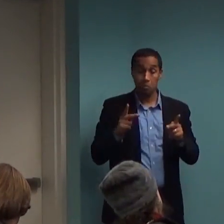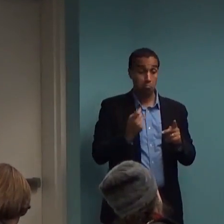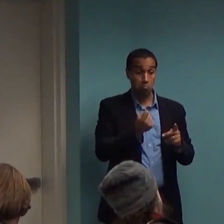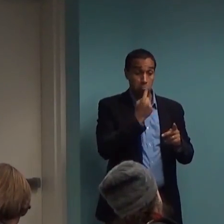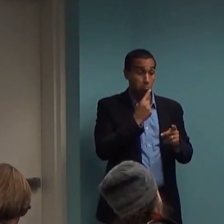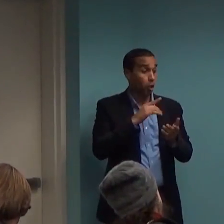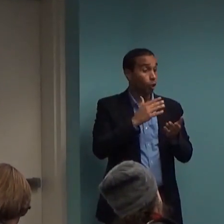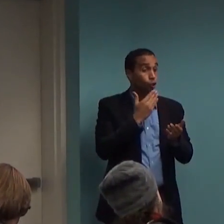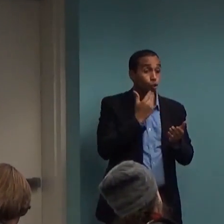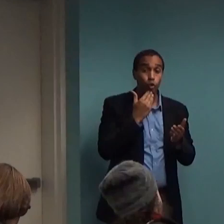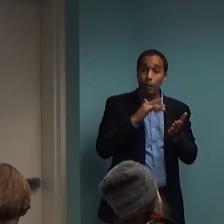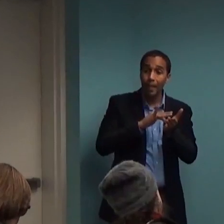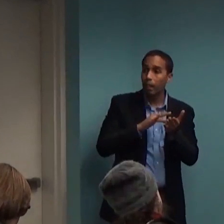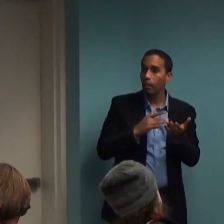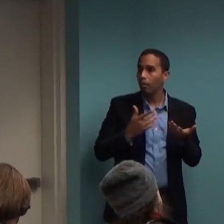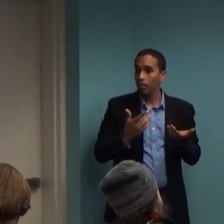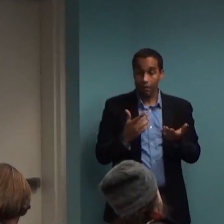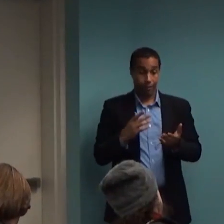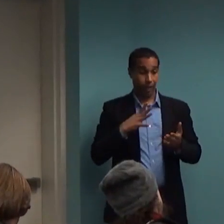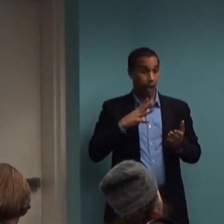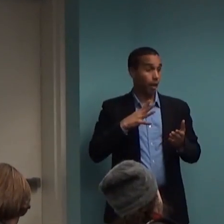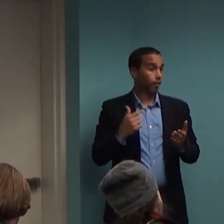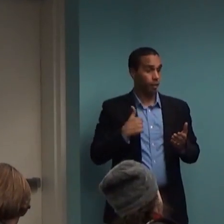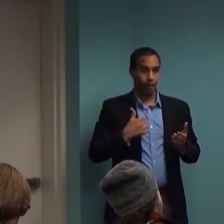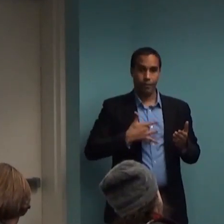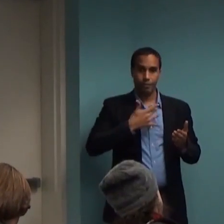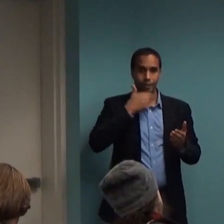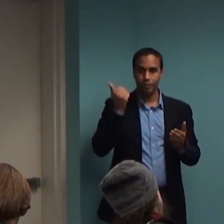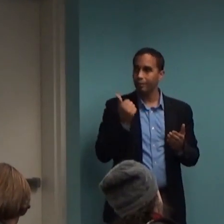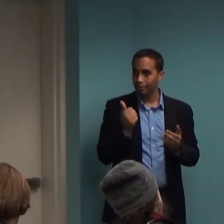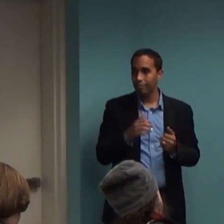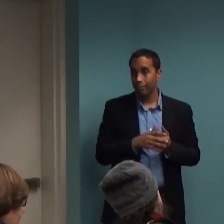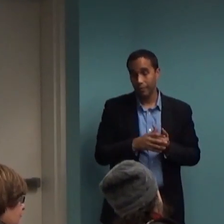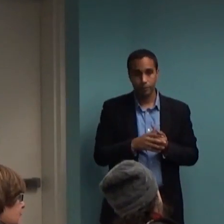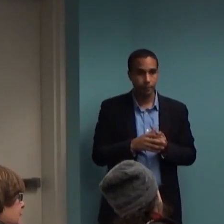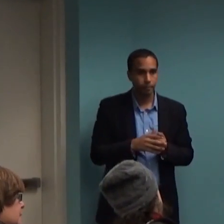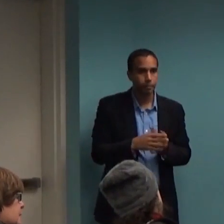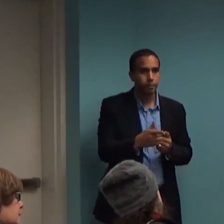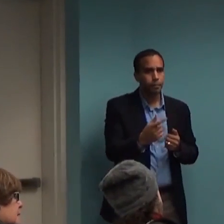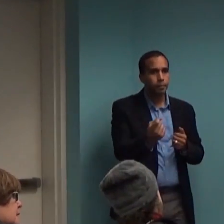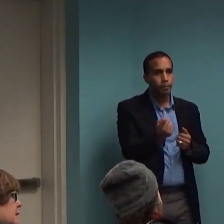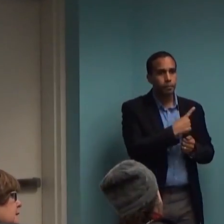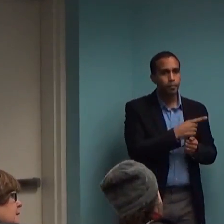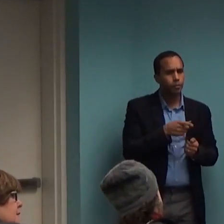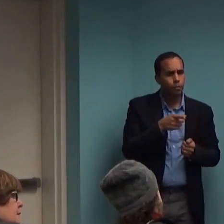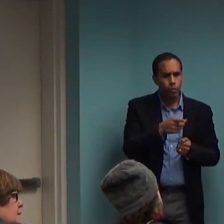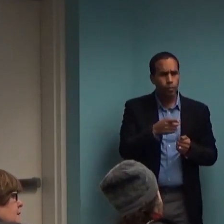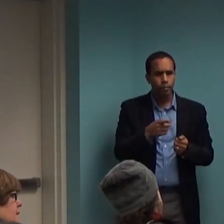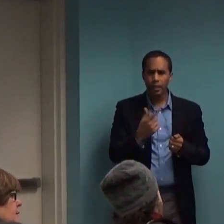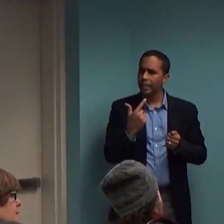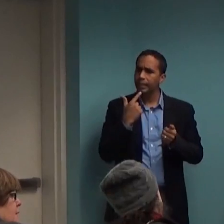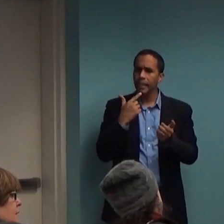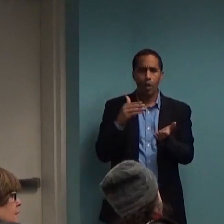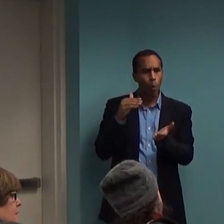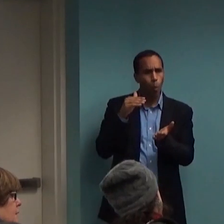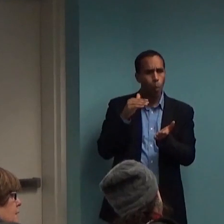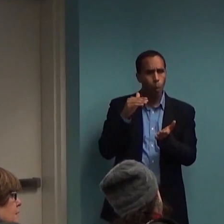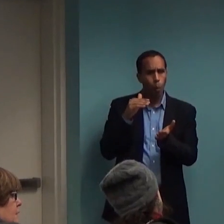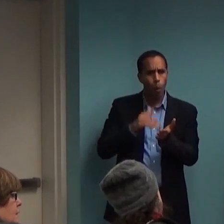So I guess someone hasn't asked yet. So you said repeatedly that, you know, when I'm saying now, oh, I don't think a psychiatrist in the room would